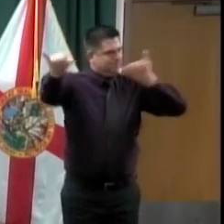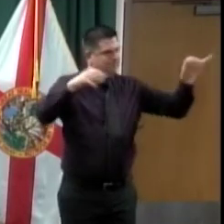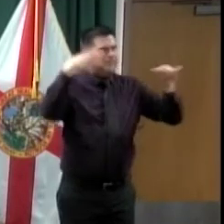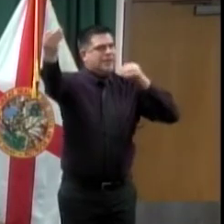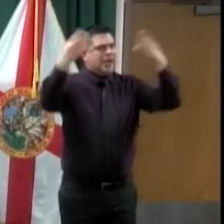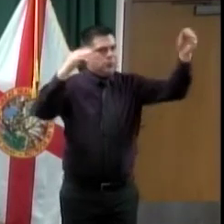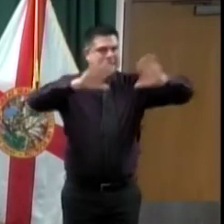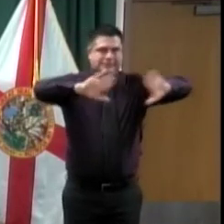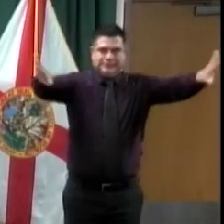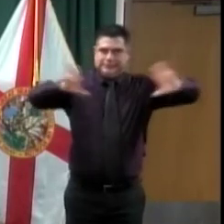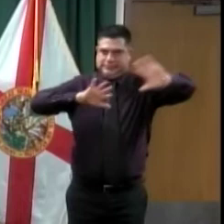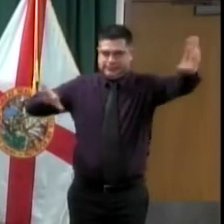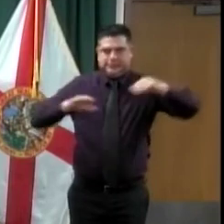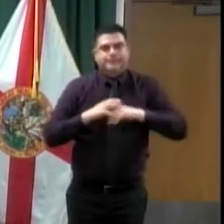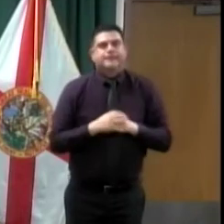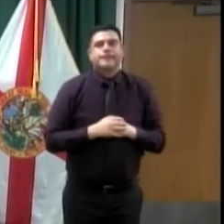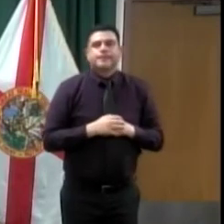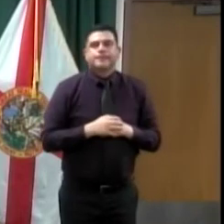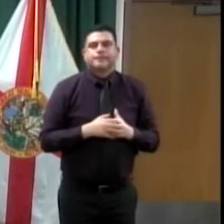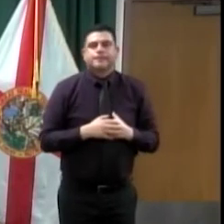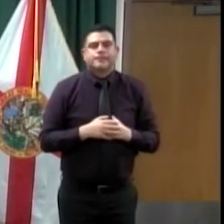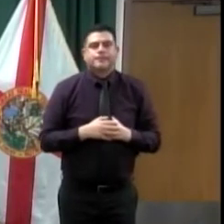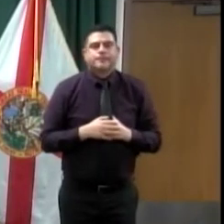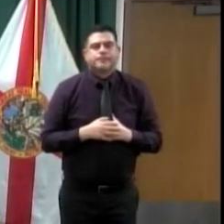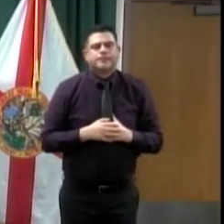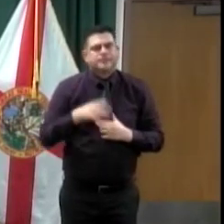couple of questions for Commissioner. Sure.